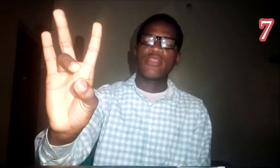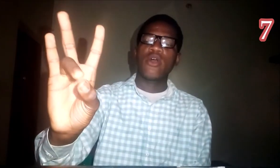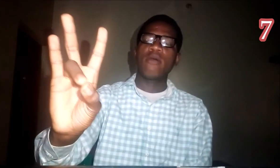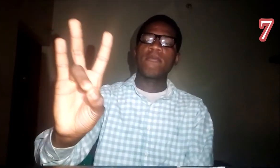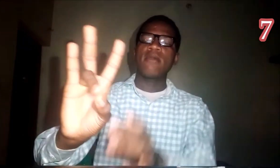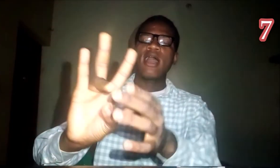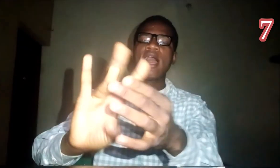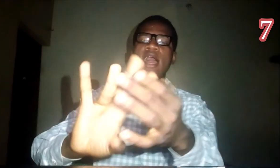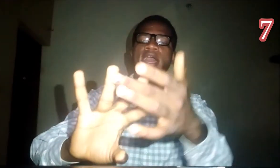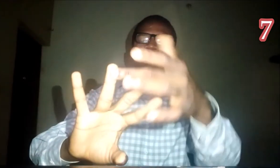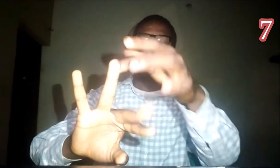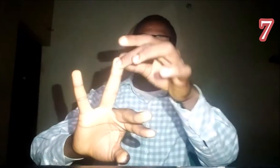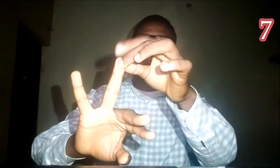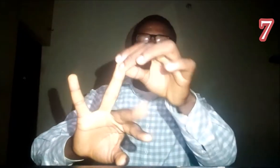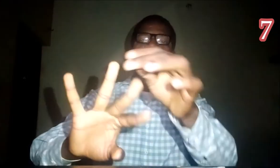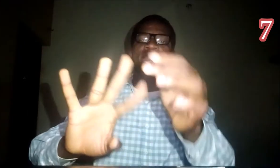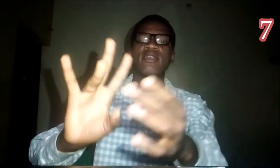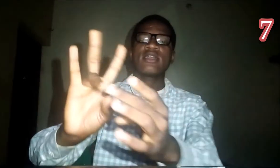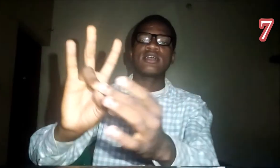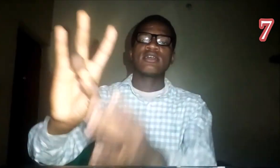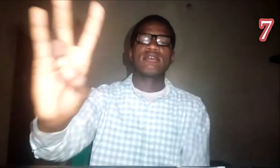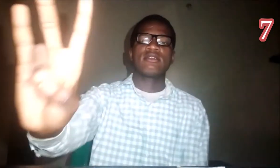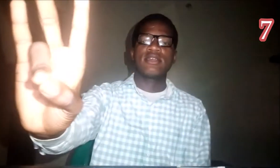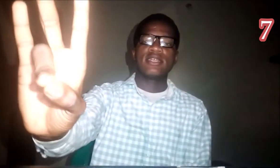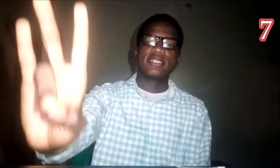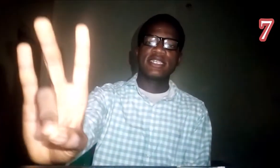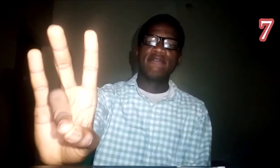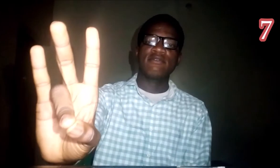The thumb and the ring finger. Seven.